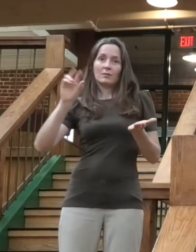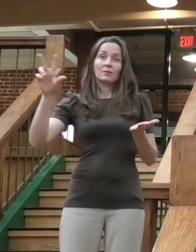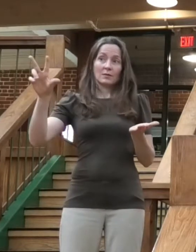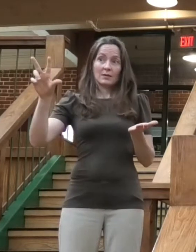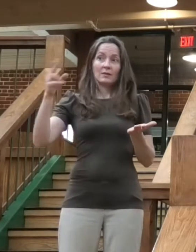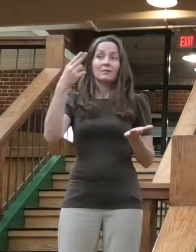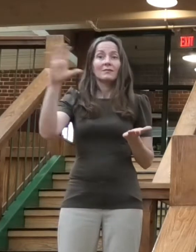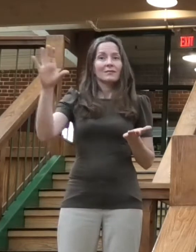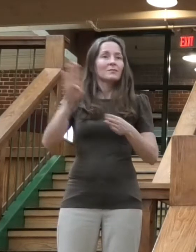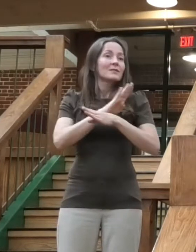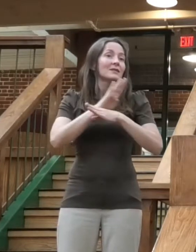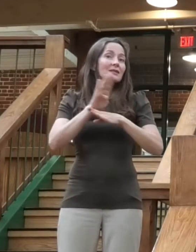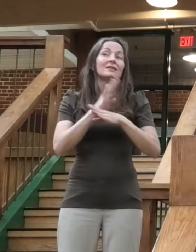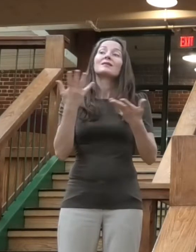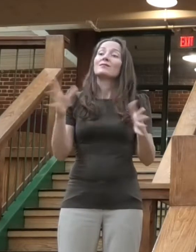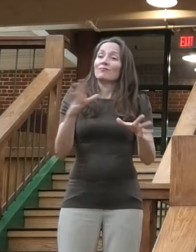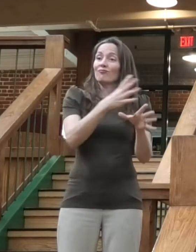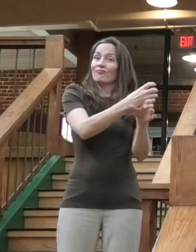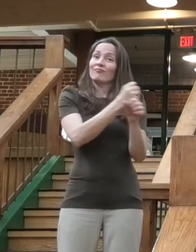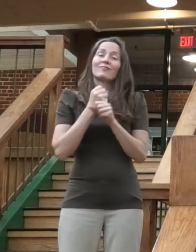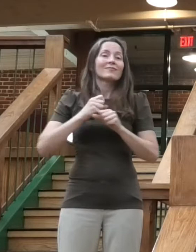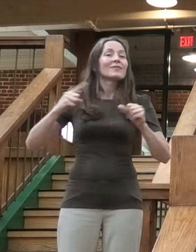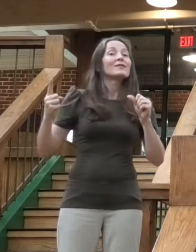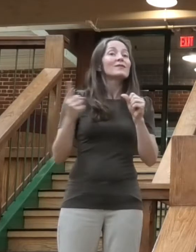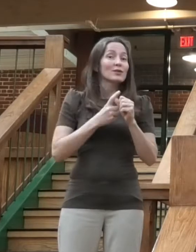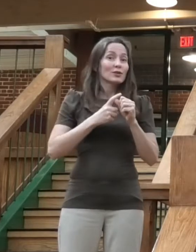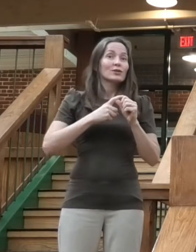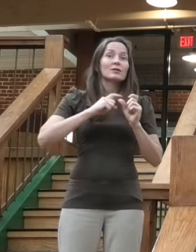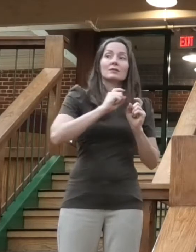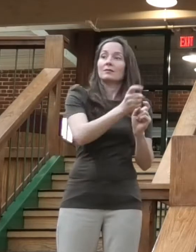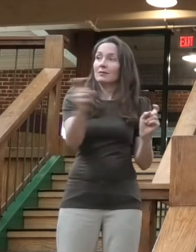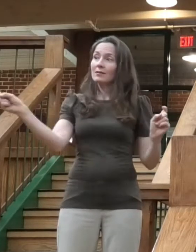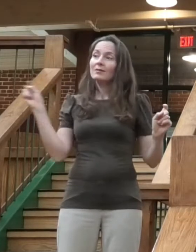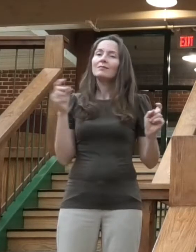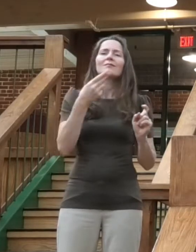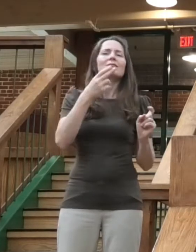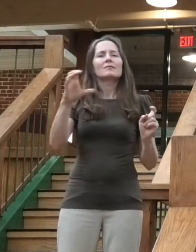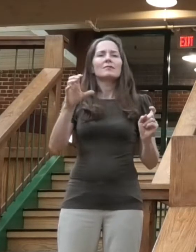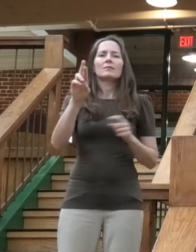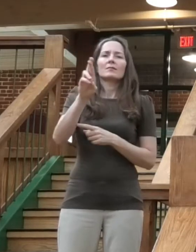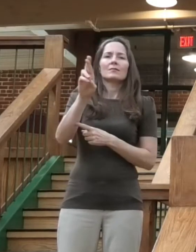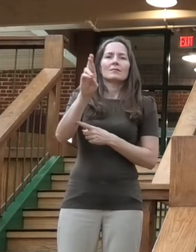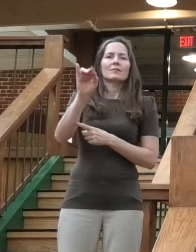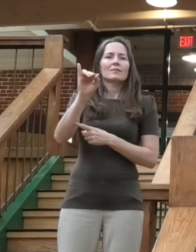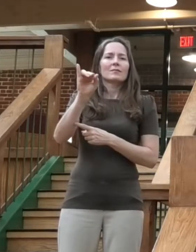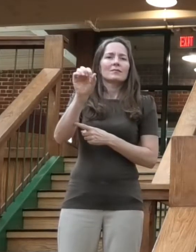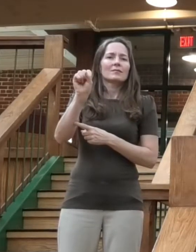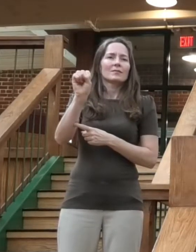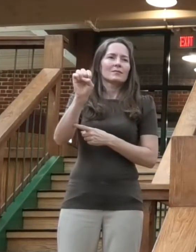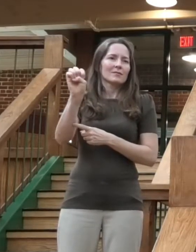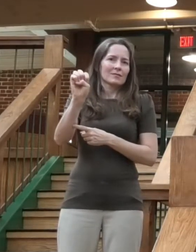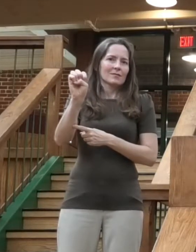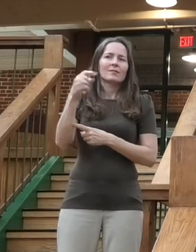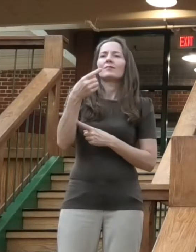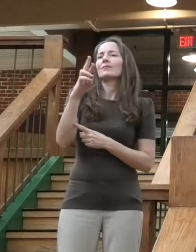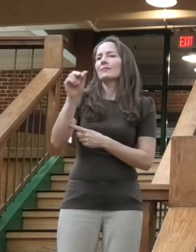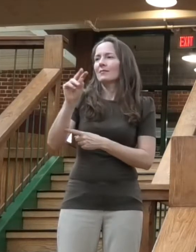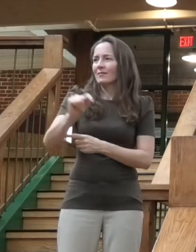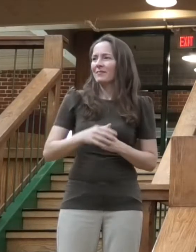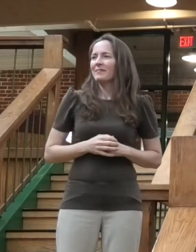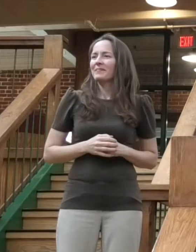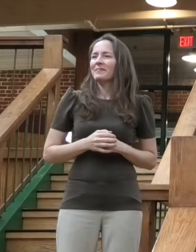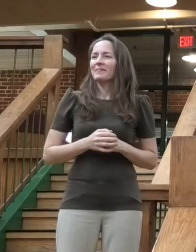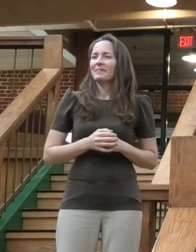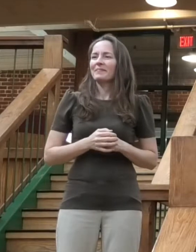received our first round of HOCO RISE grants. And I also want to note